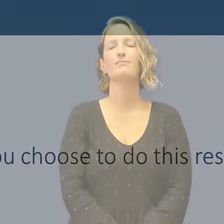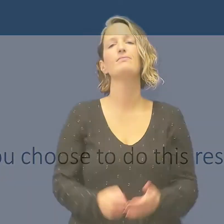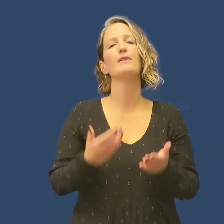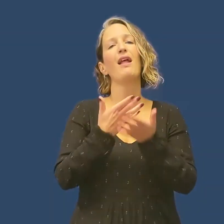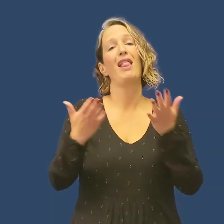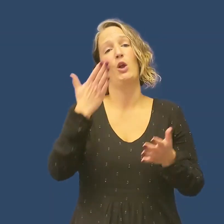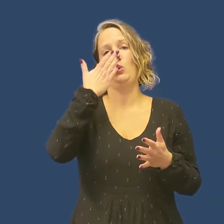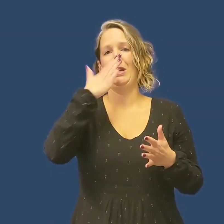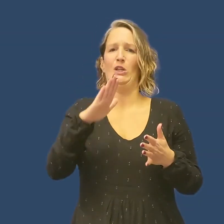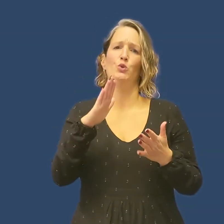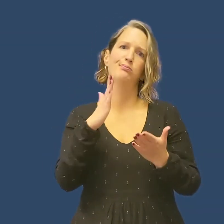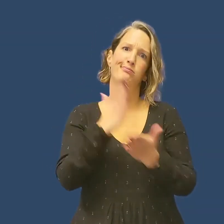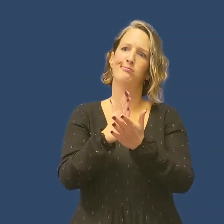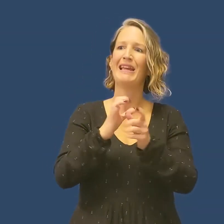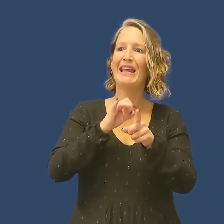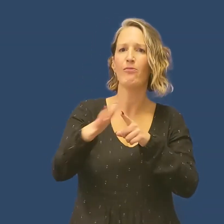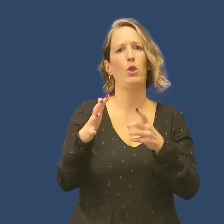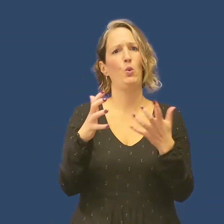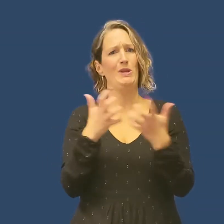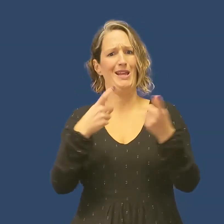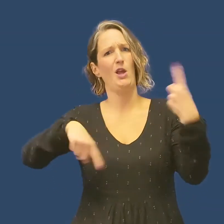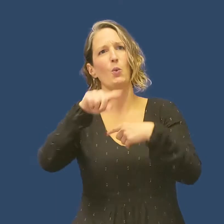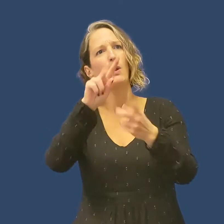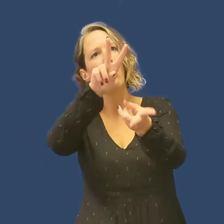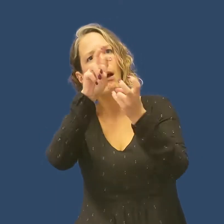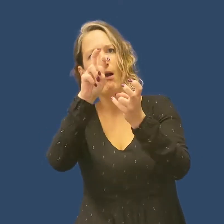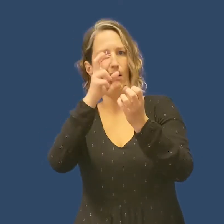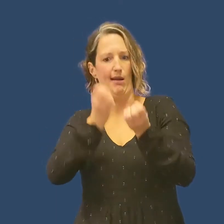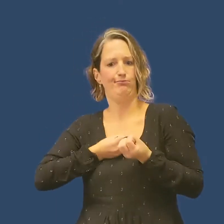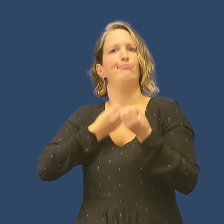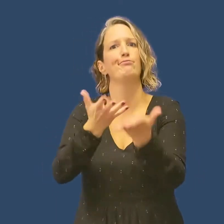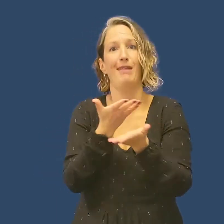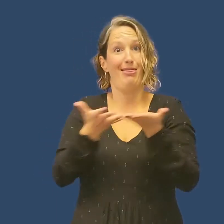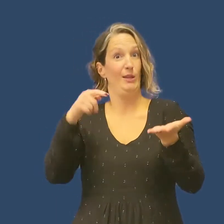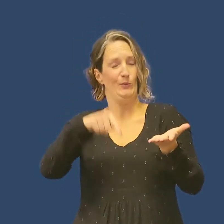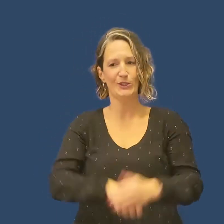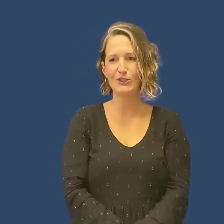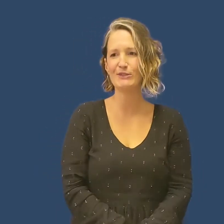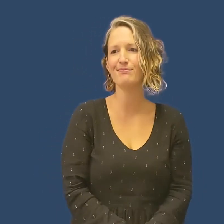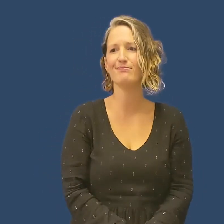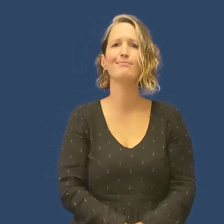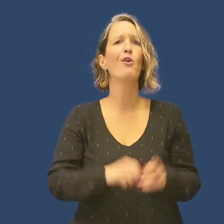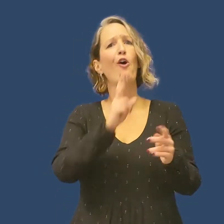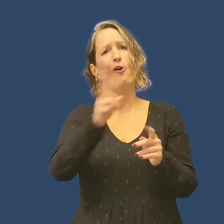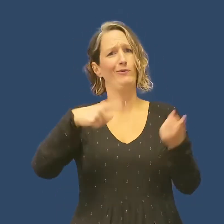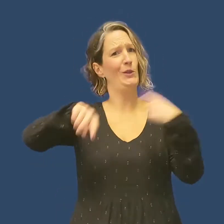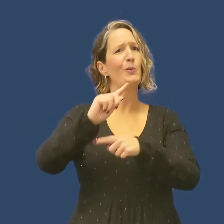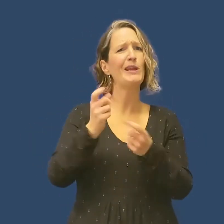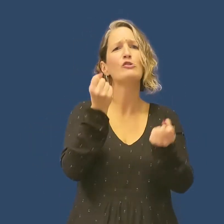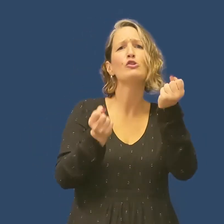Language attitudes are really influential around how we both perceive and express language. We often judge people on